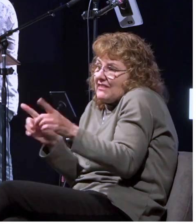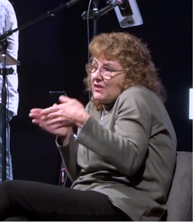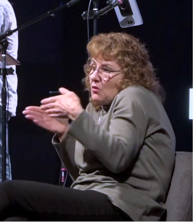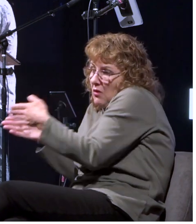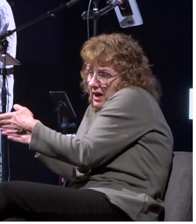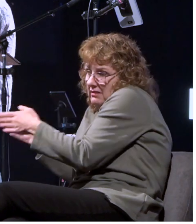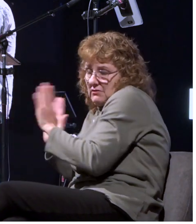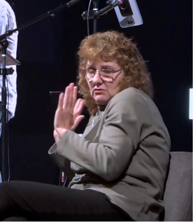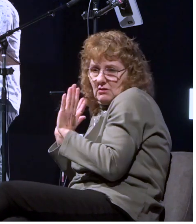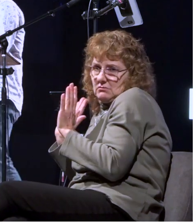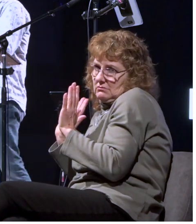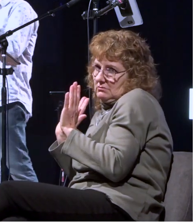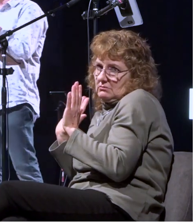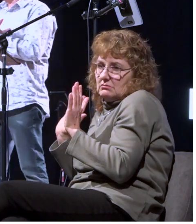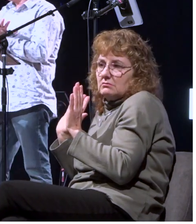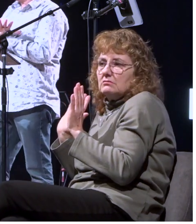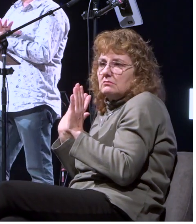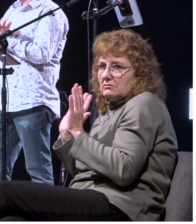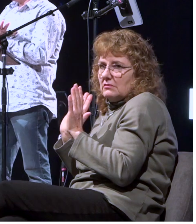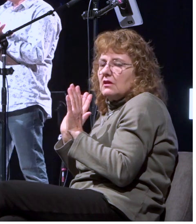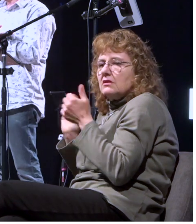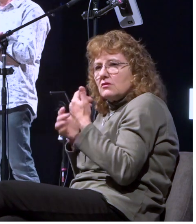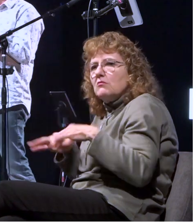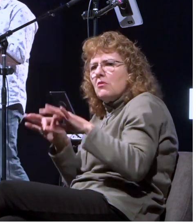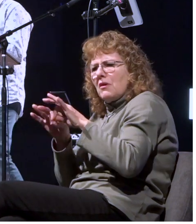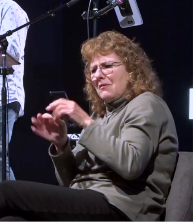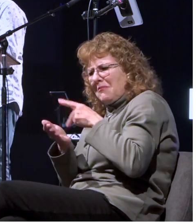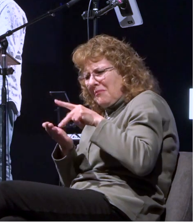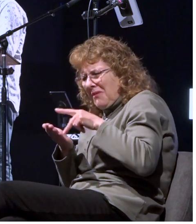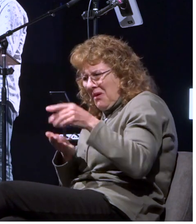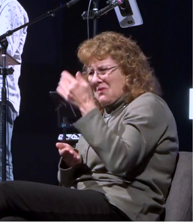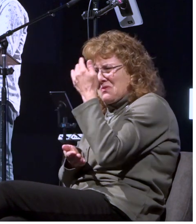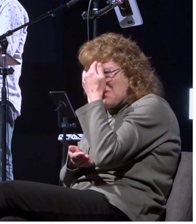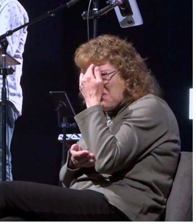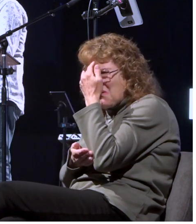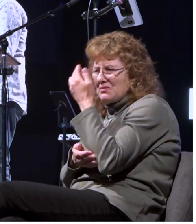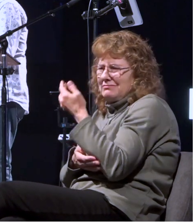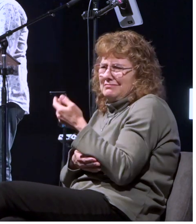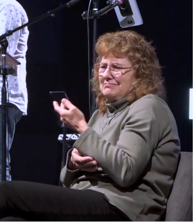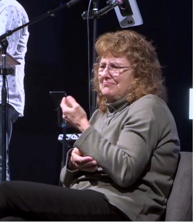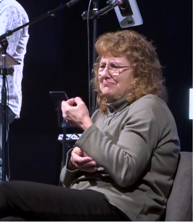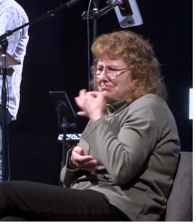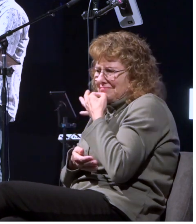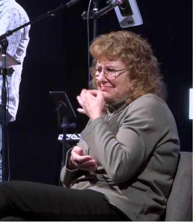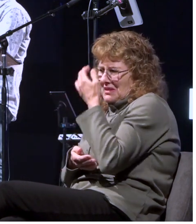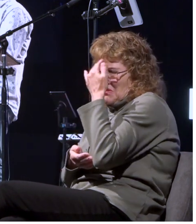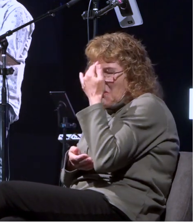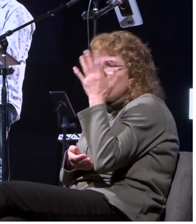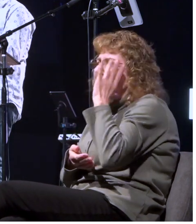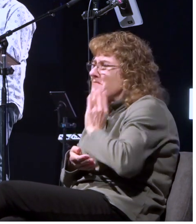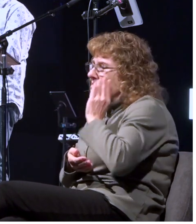it's important that we remember paul knows what he's talking about after three shipwrecks he should be able to say